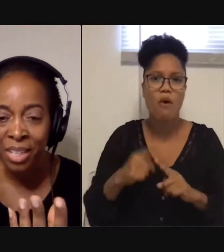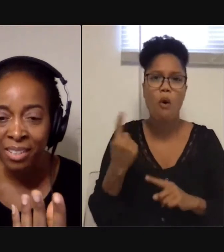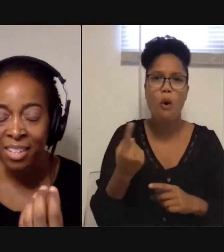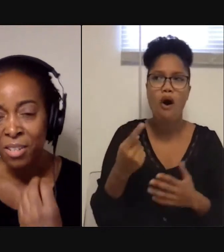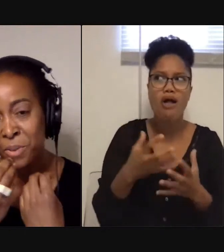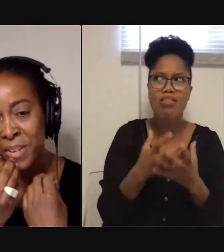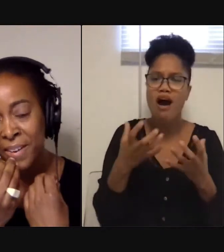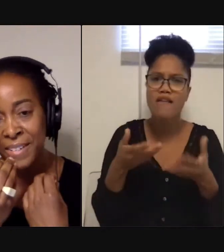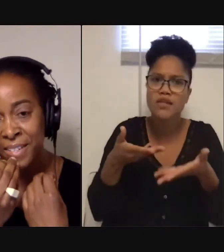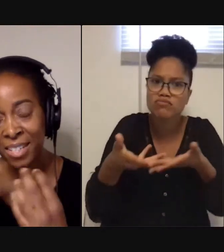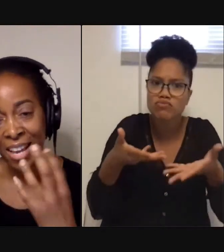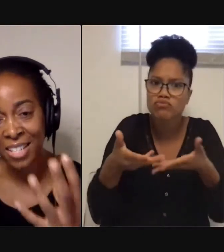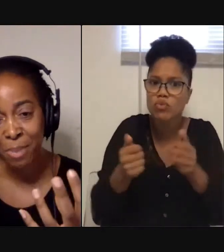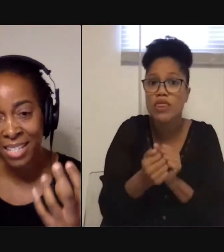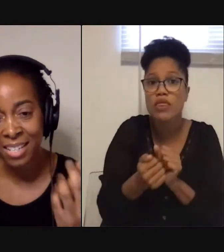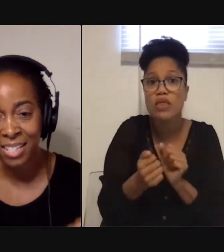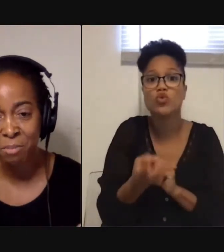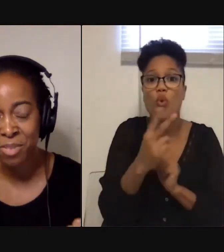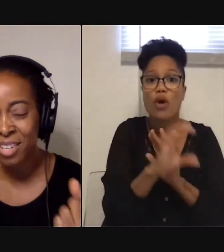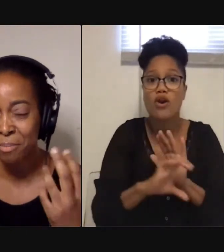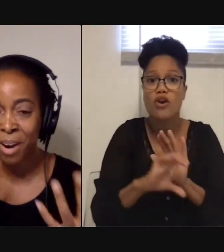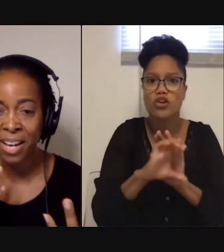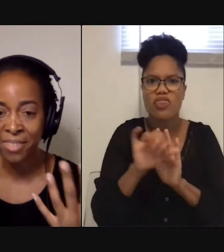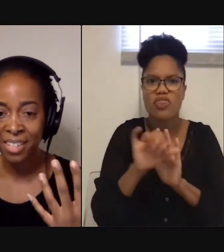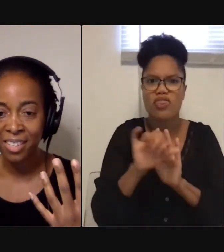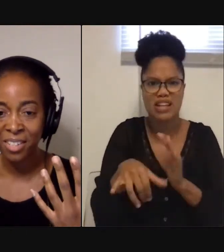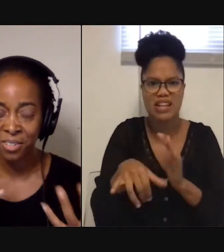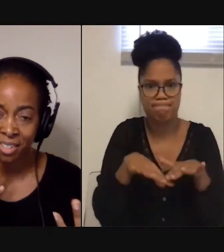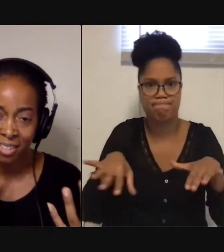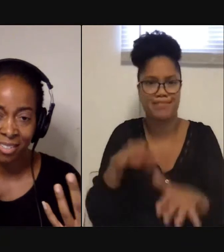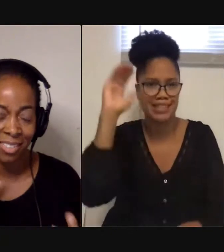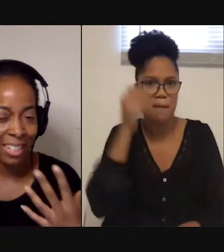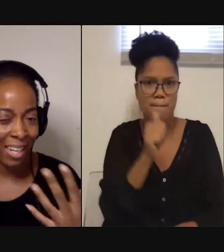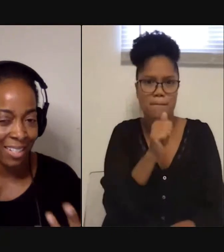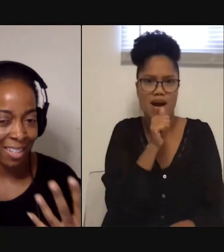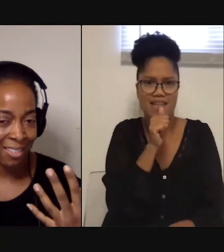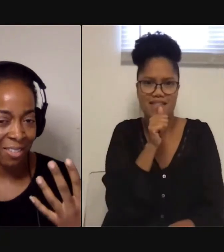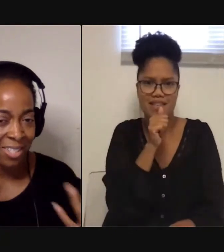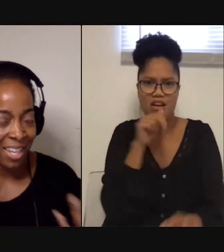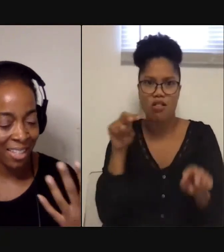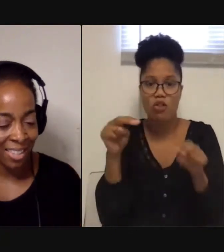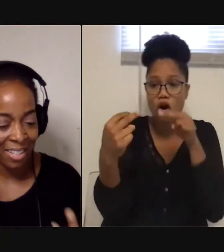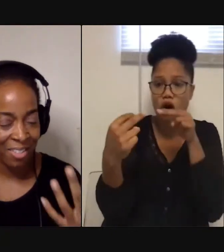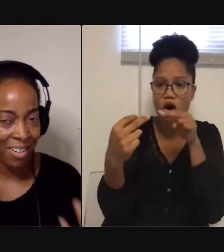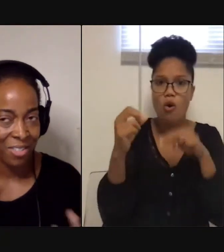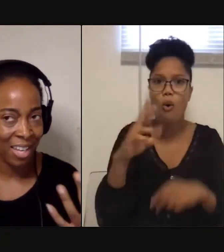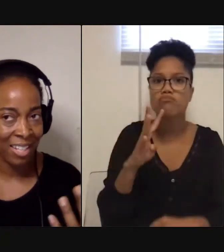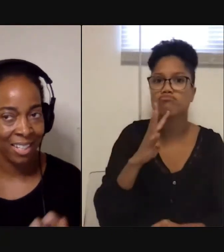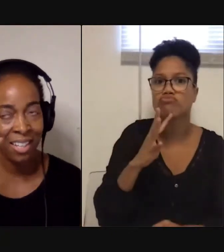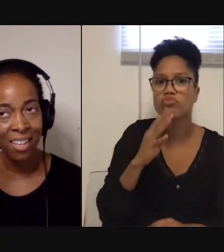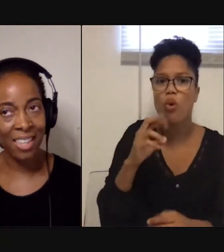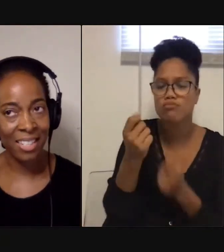between two characters in that space that seems private. You know, they're looking at each other or saying things or